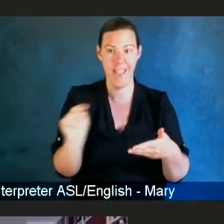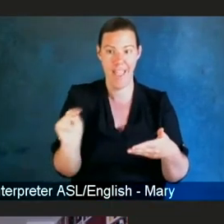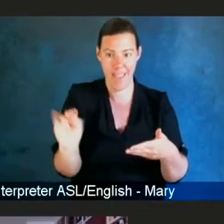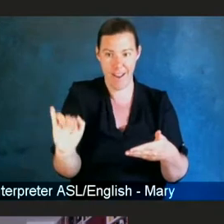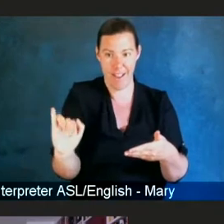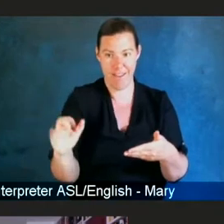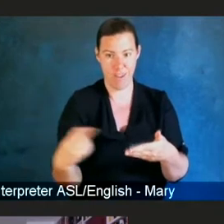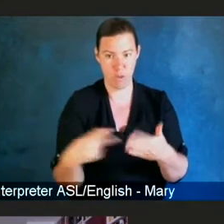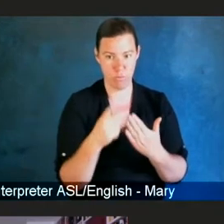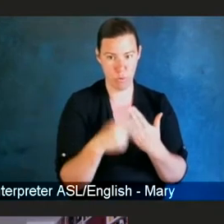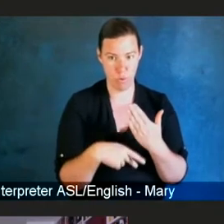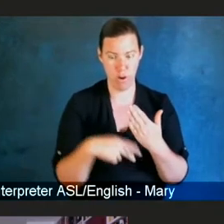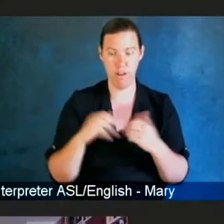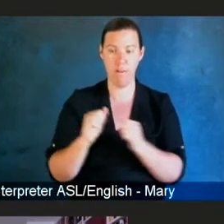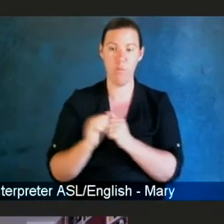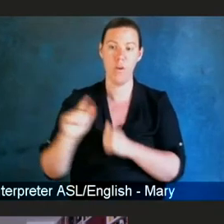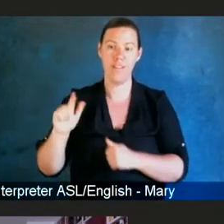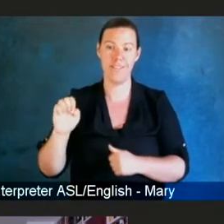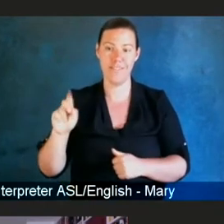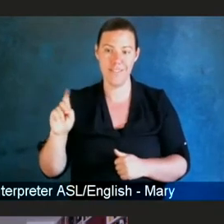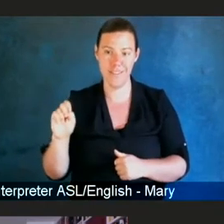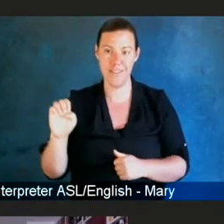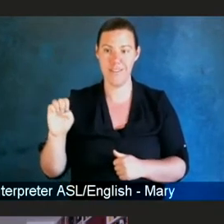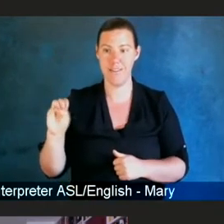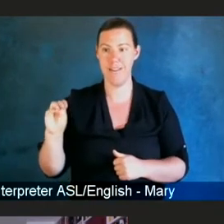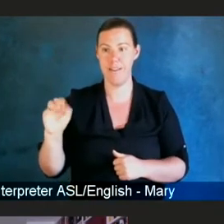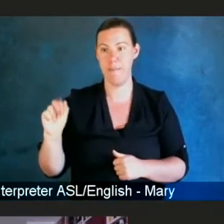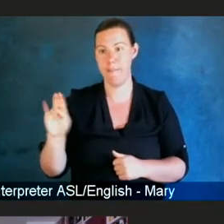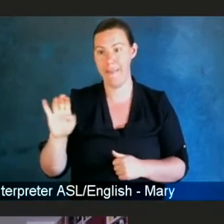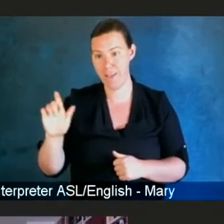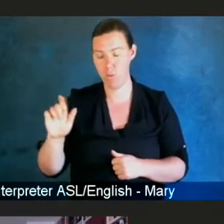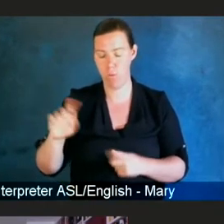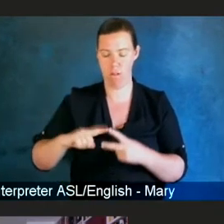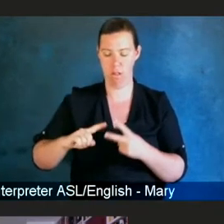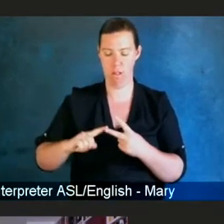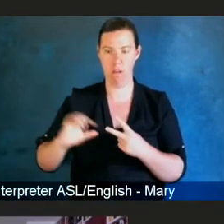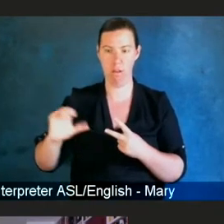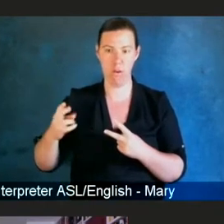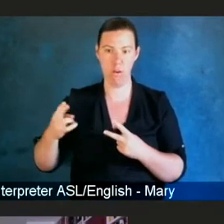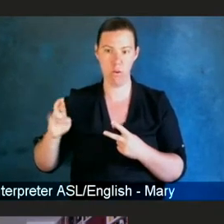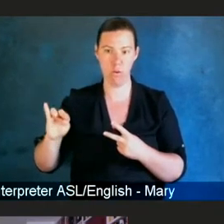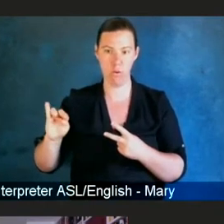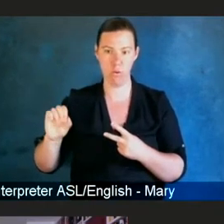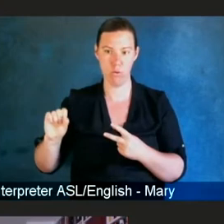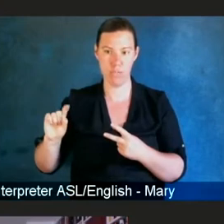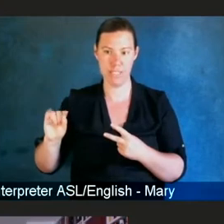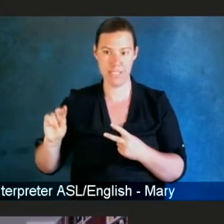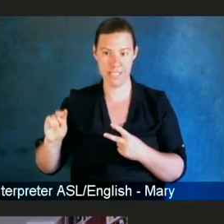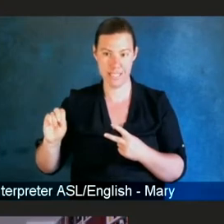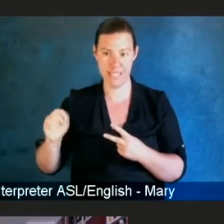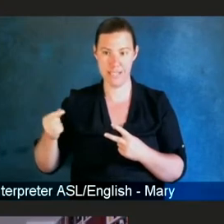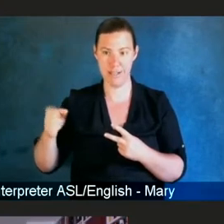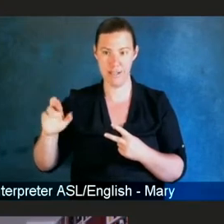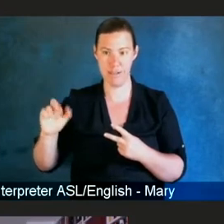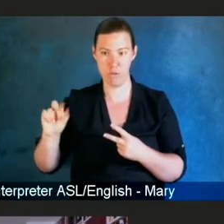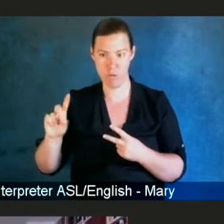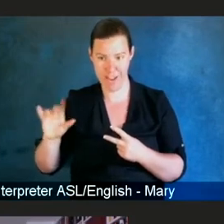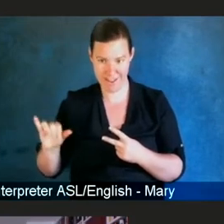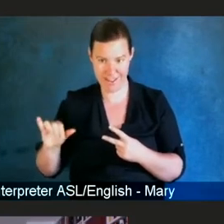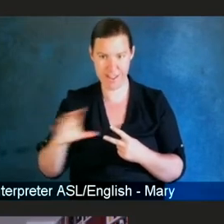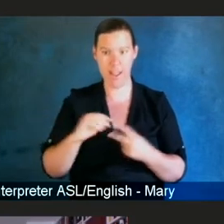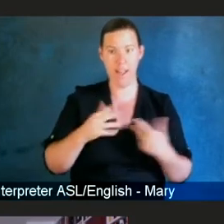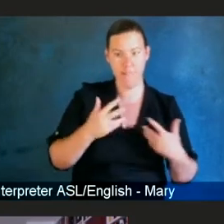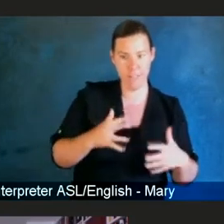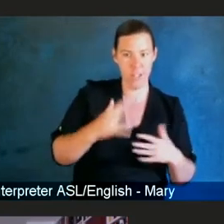and I had taken a bioethics program at Georgetown. So, there were two things about the VTN